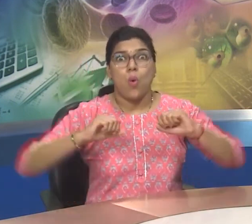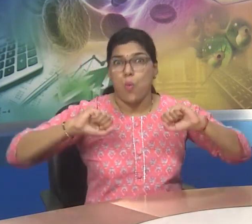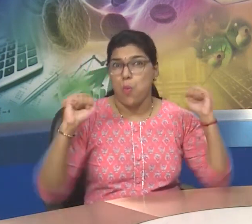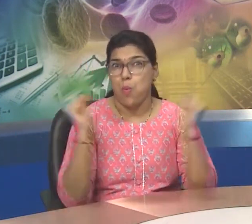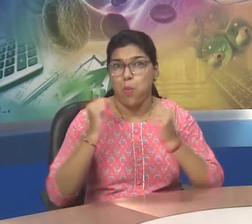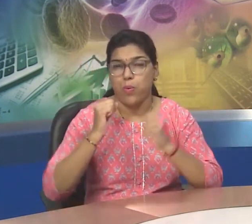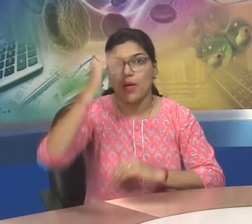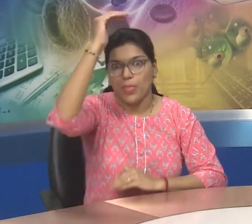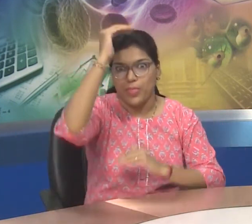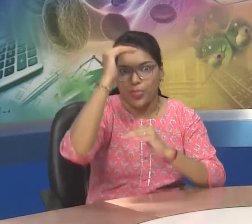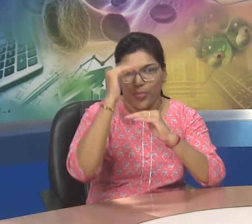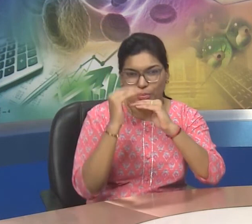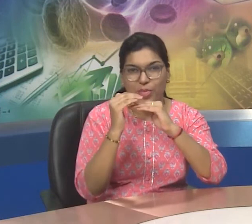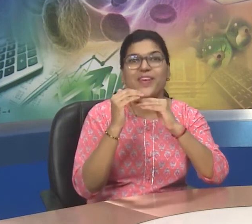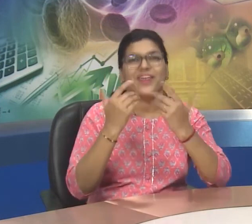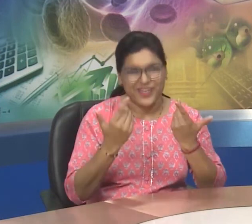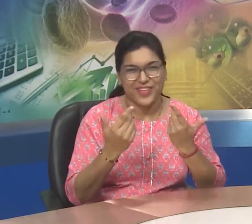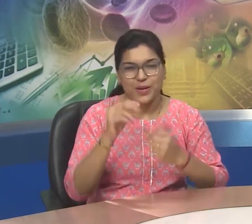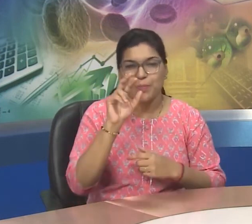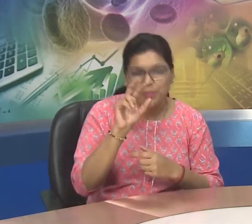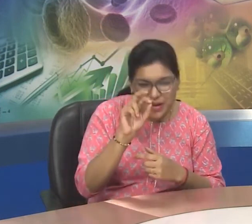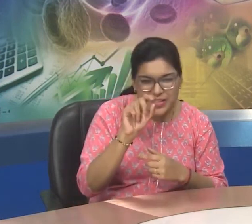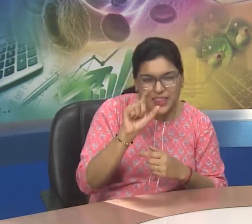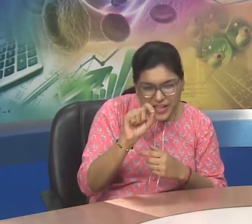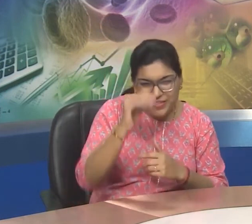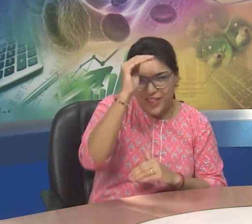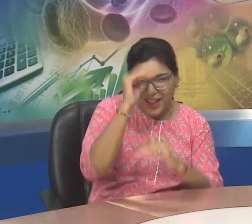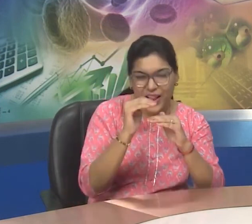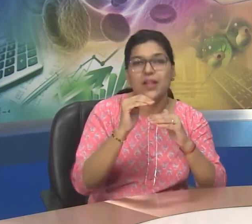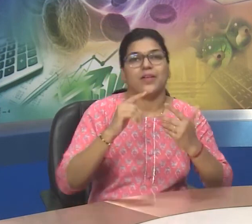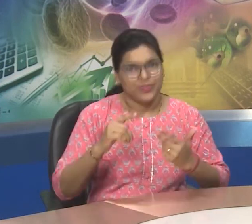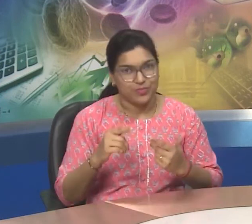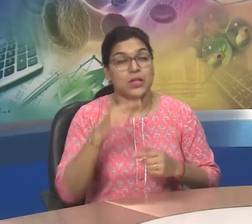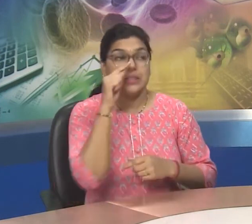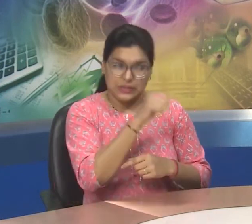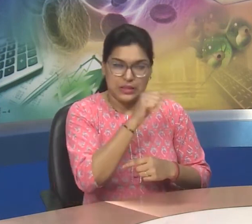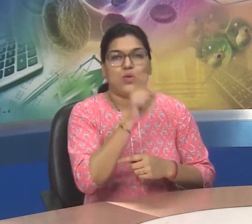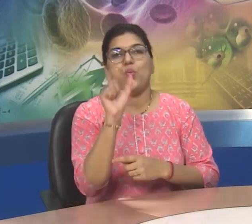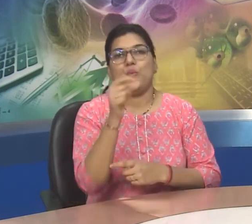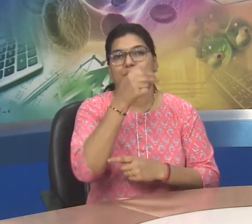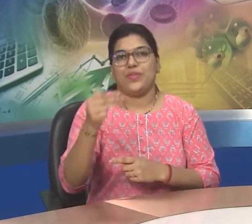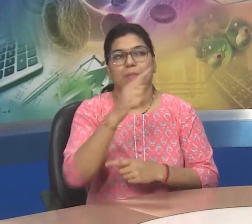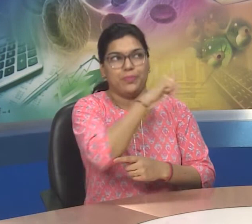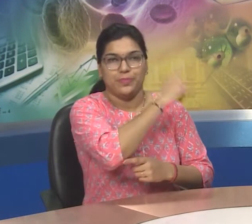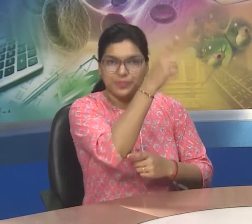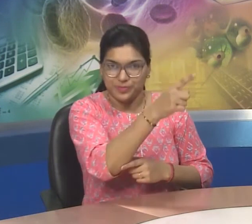The Celsius and Fahrenheit degrees are the